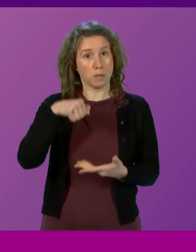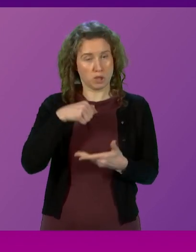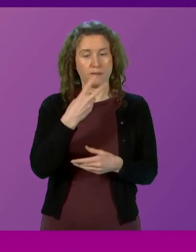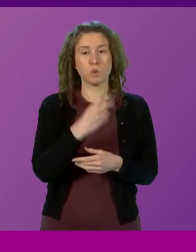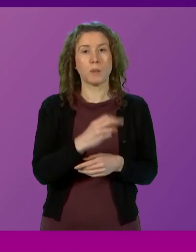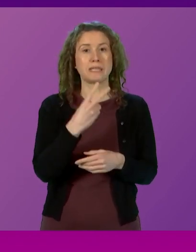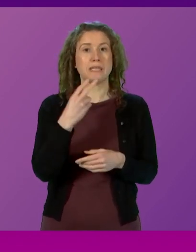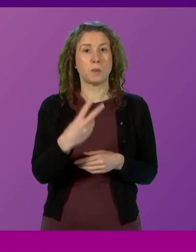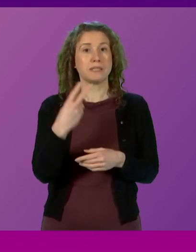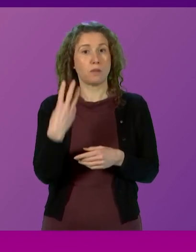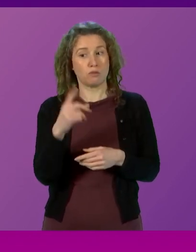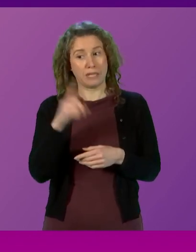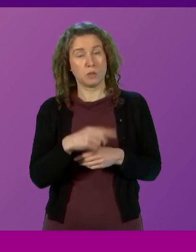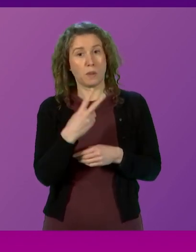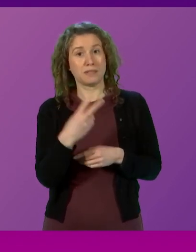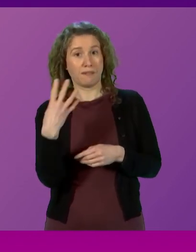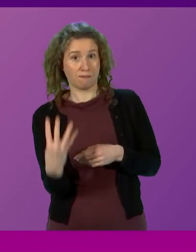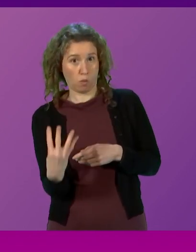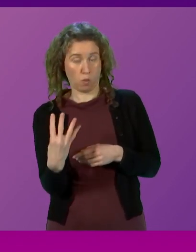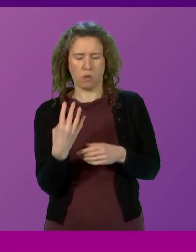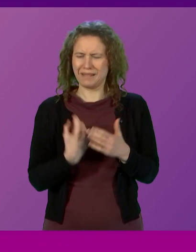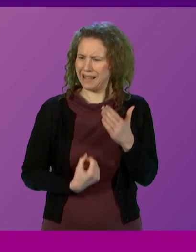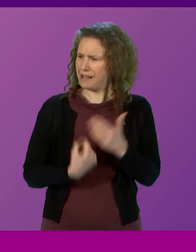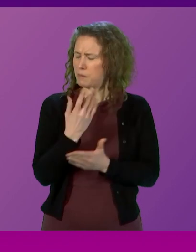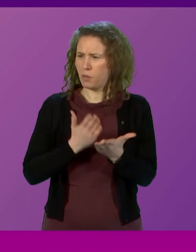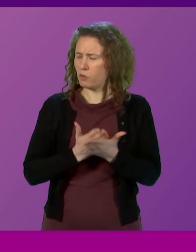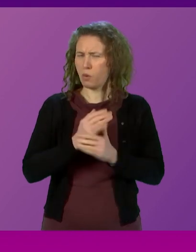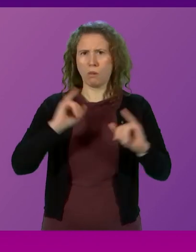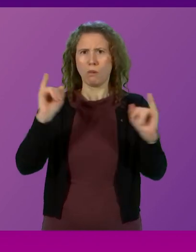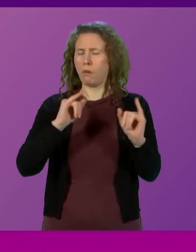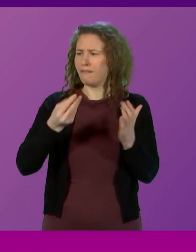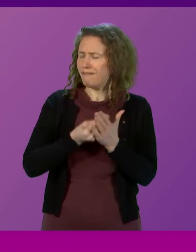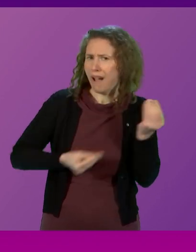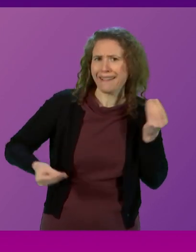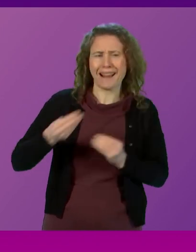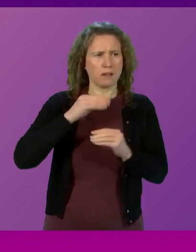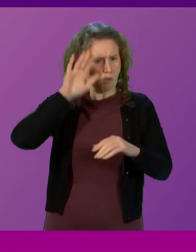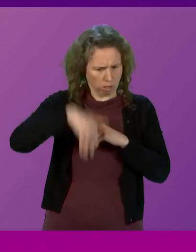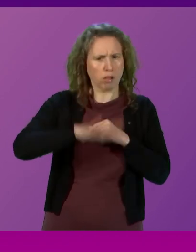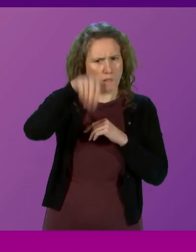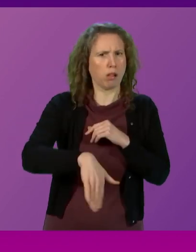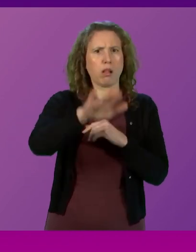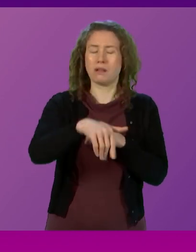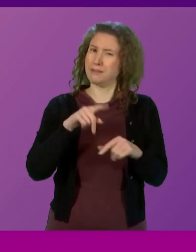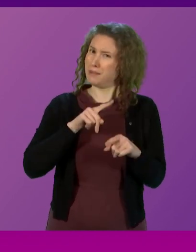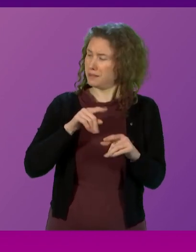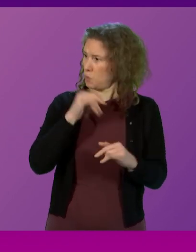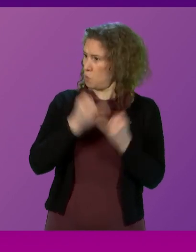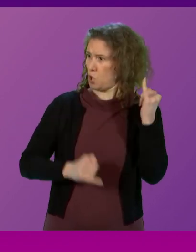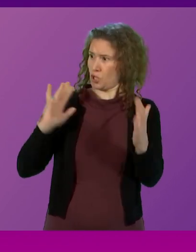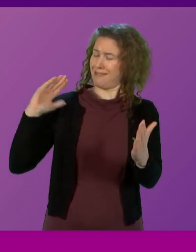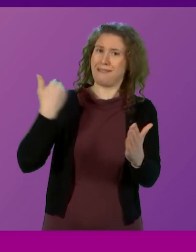-24 takes place in the most turbulent economic and financial context most people can remember.